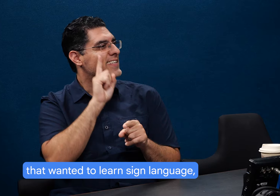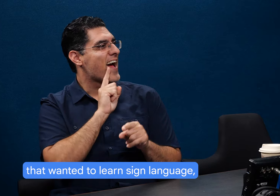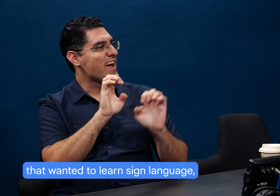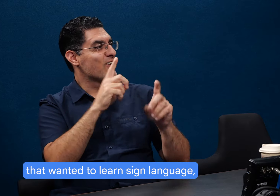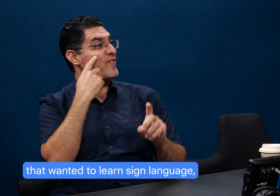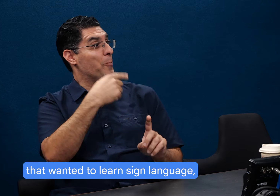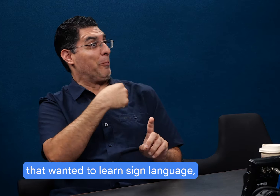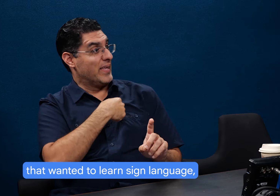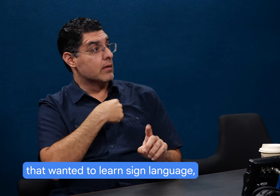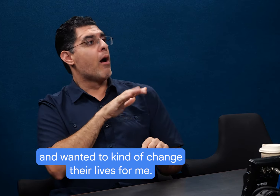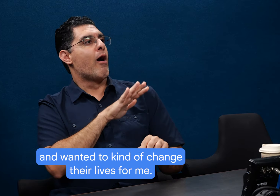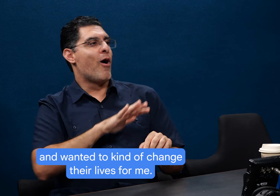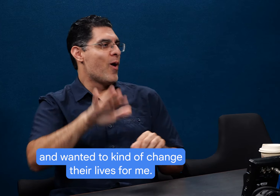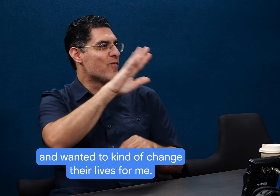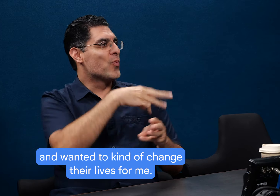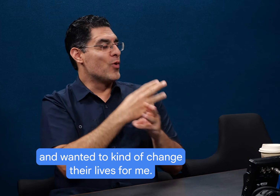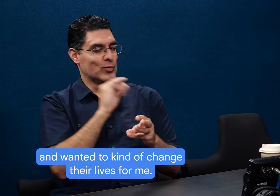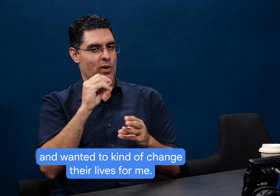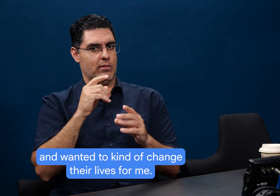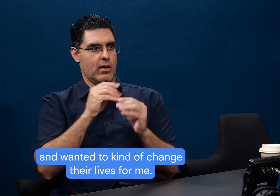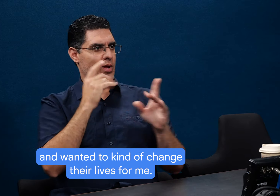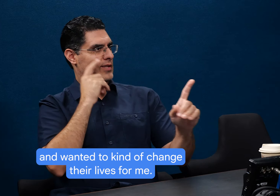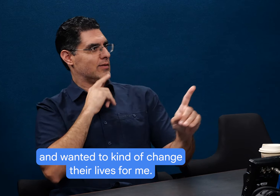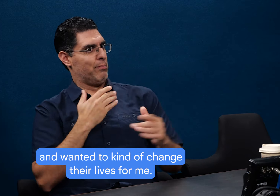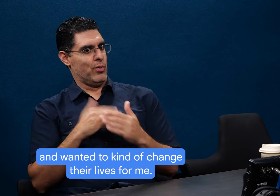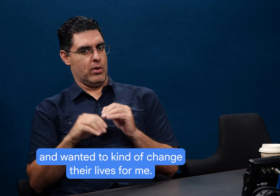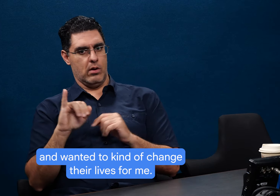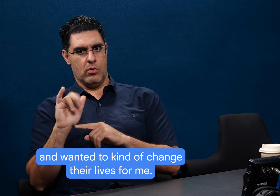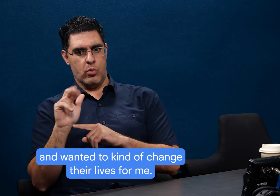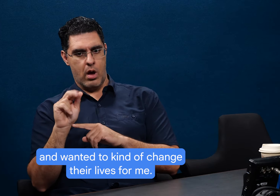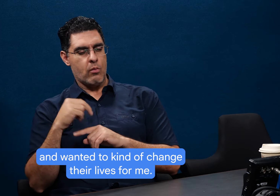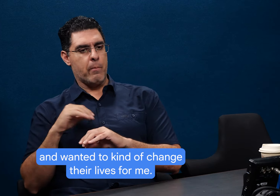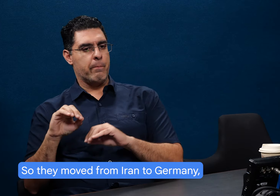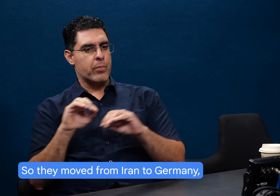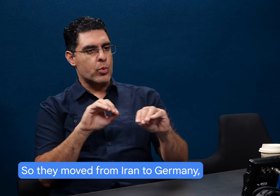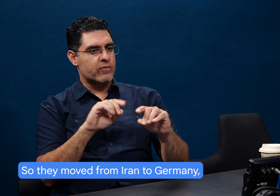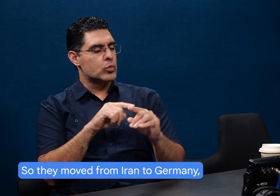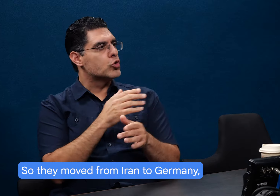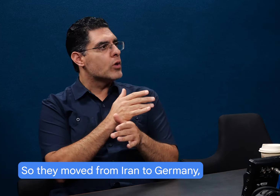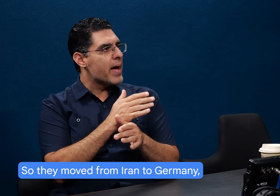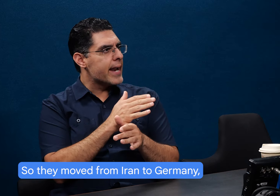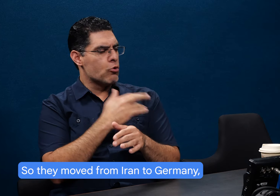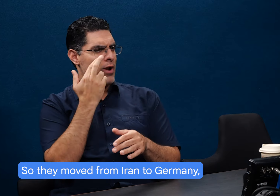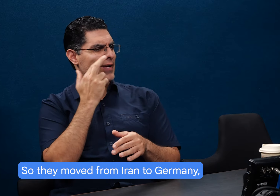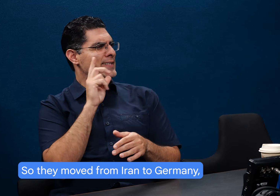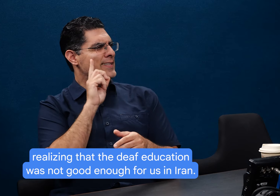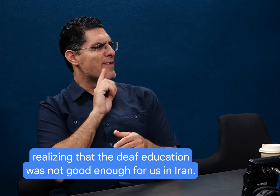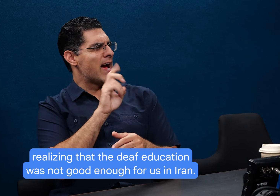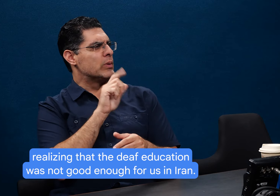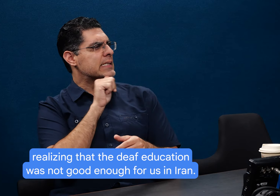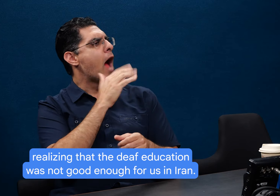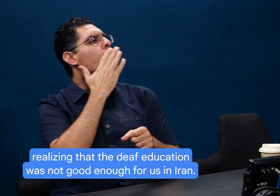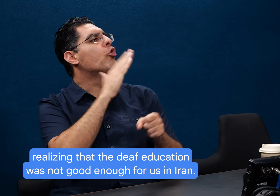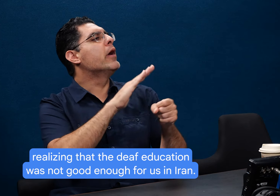that wanted to learn sign language and wanted to kind of change their lives for me. So they moved from Iran to Germany,